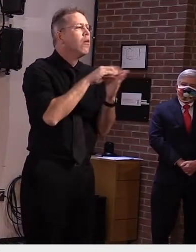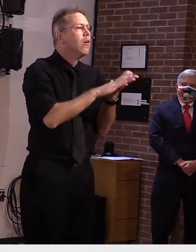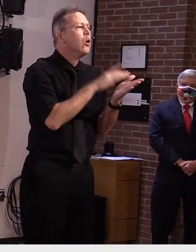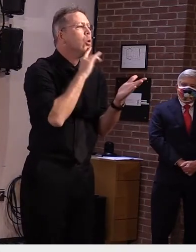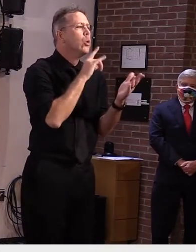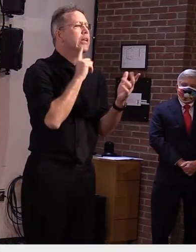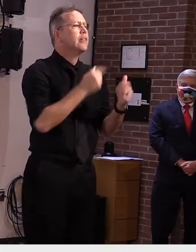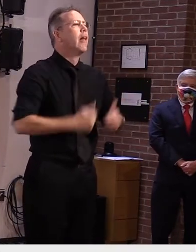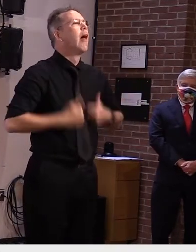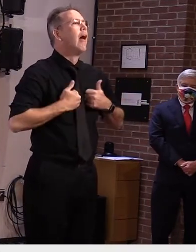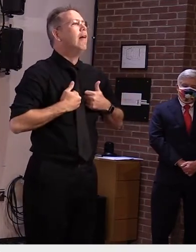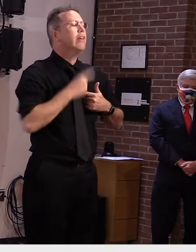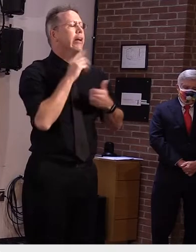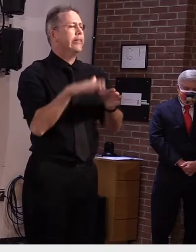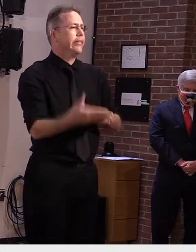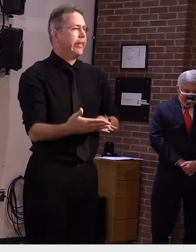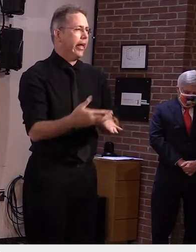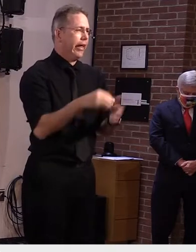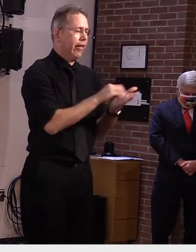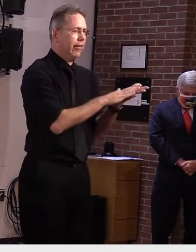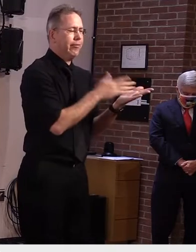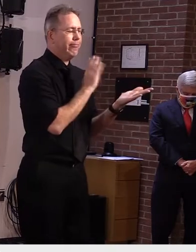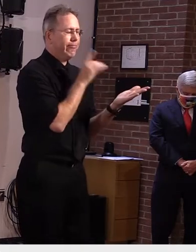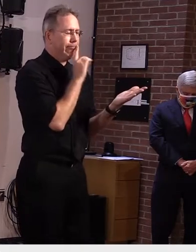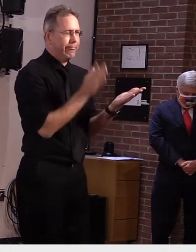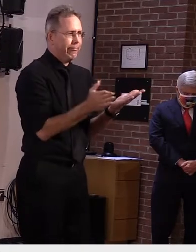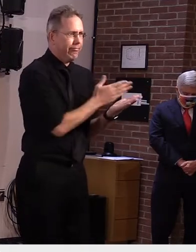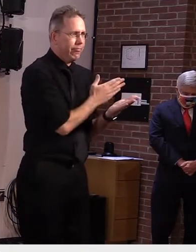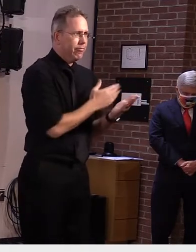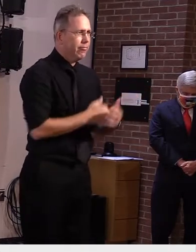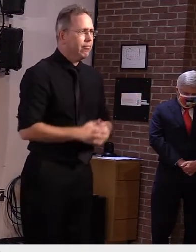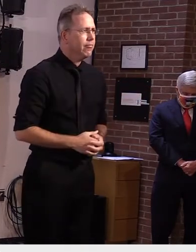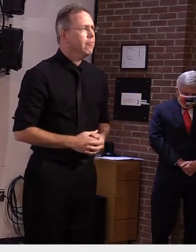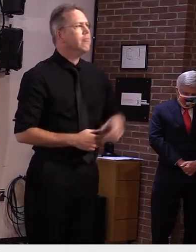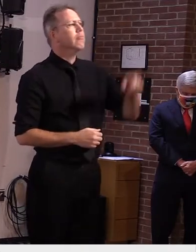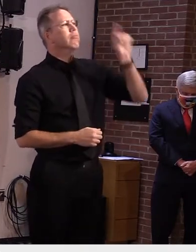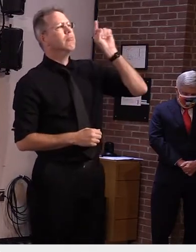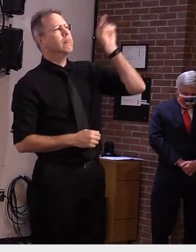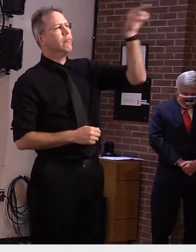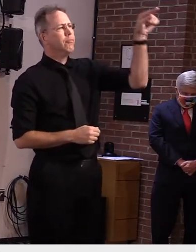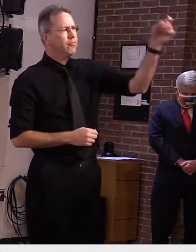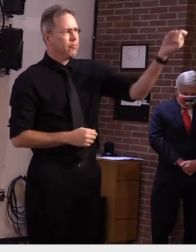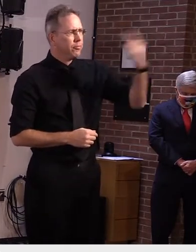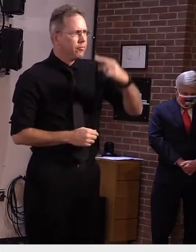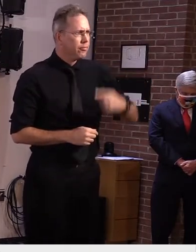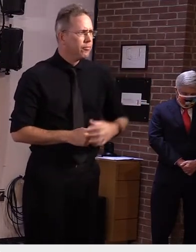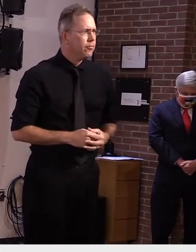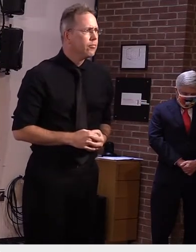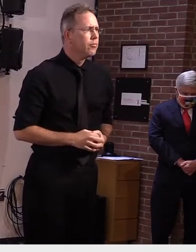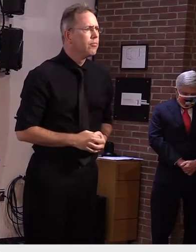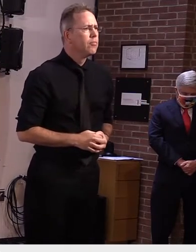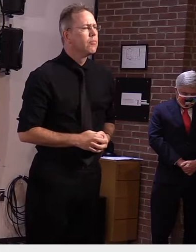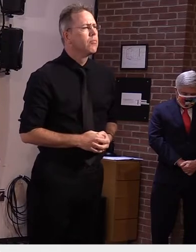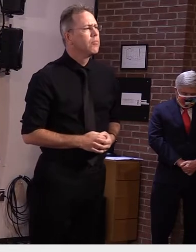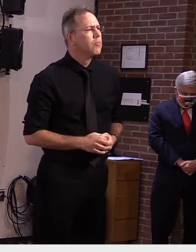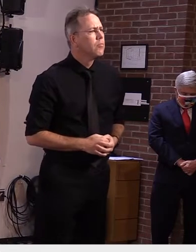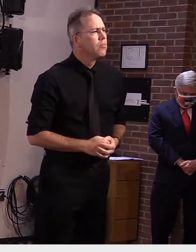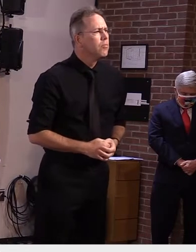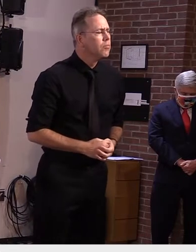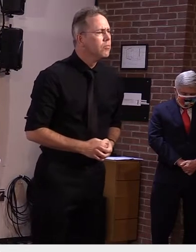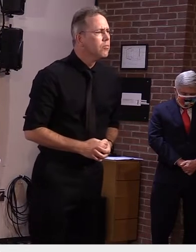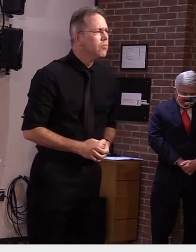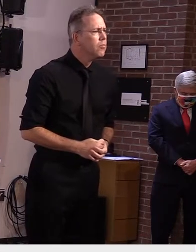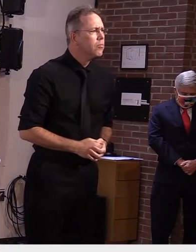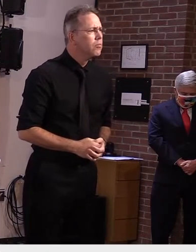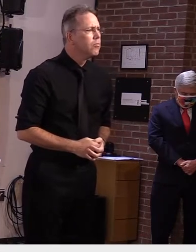there. There had been a, I think a few weeks ago now, a hockey official in Maine, and